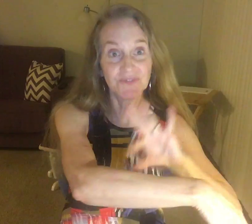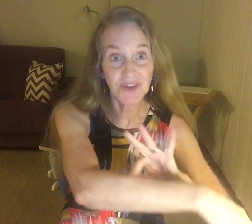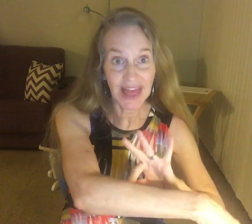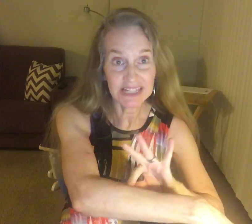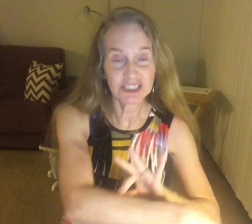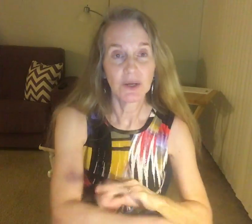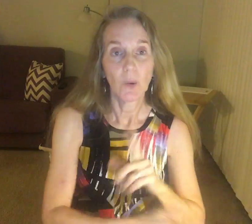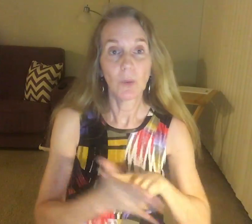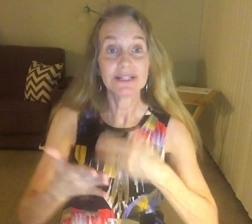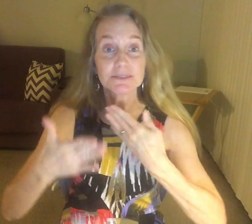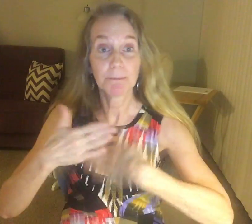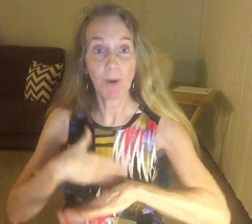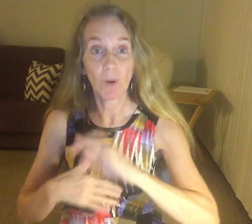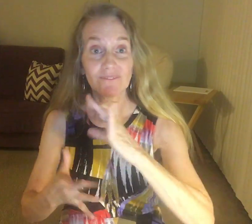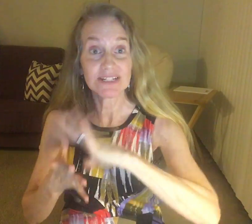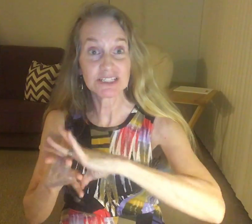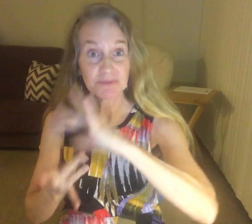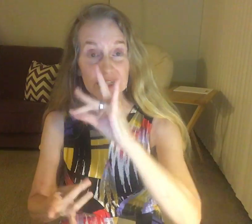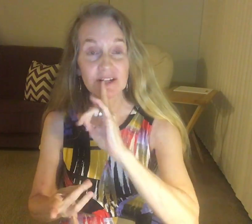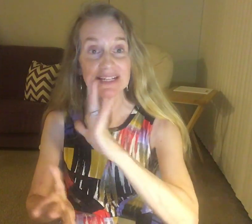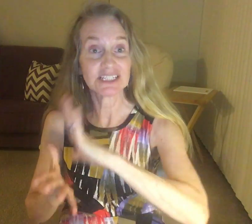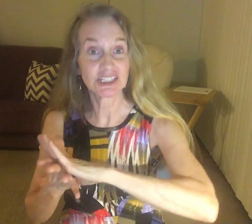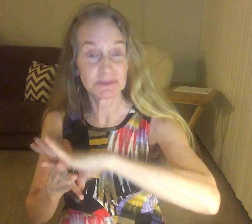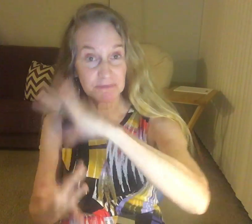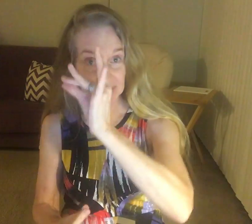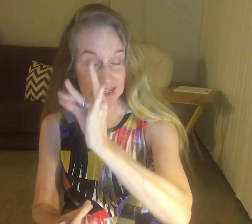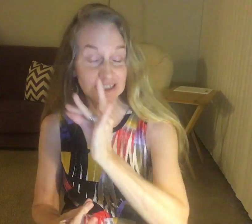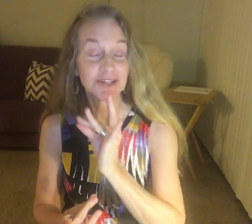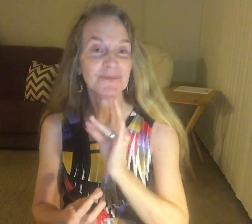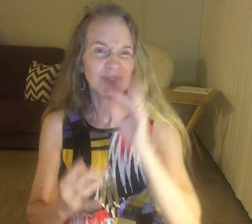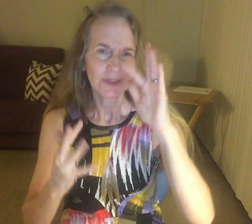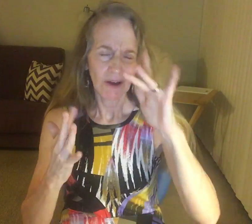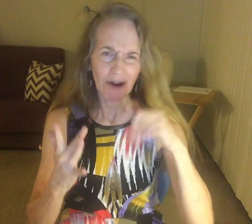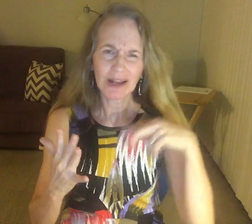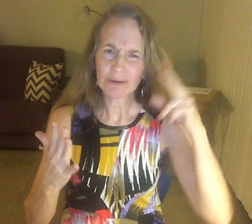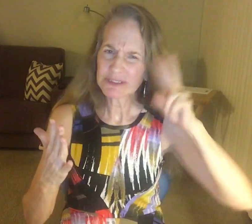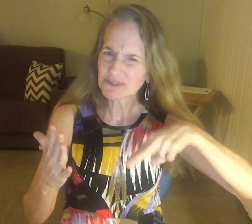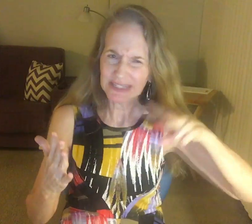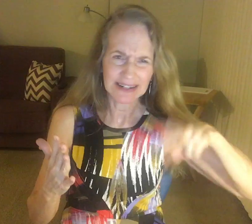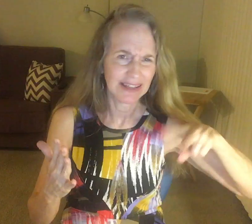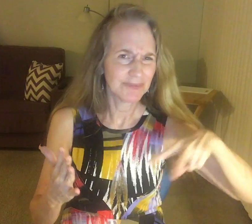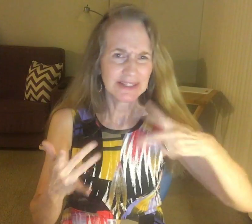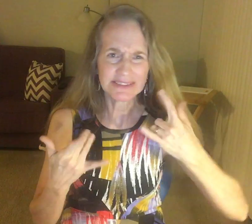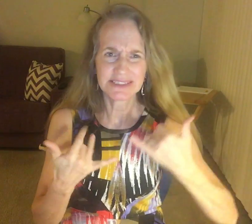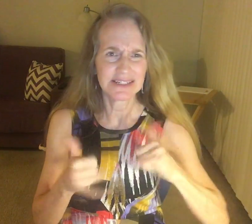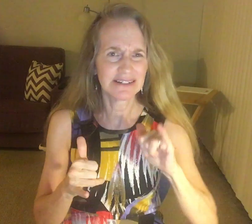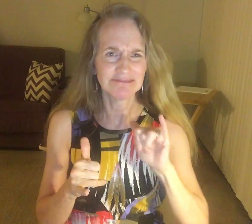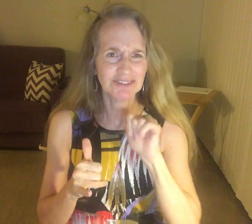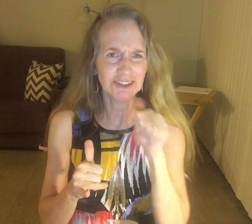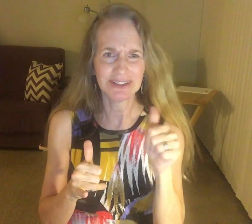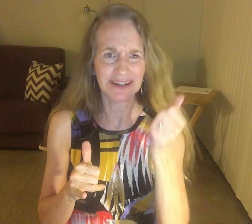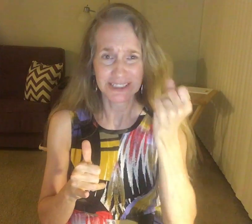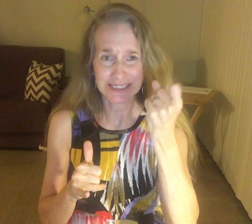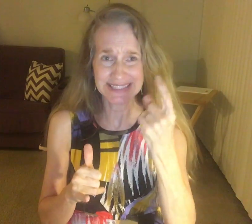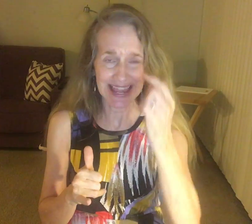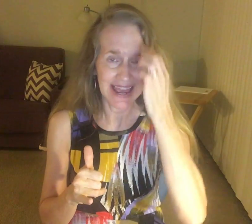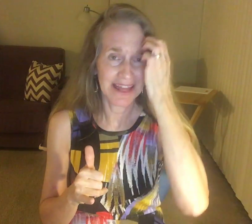blessed. When he's born of the spirit, He's spared. God, I'm reading, Children. I didn't get out of there.